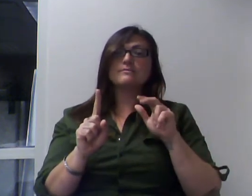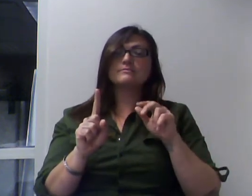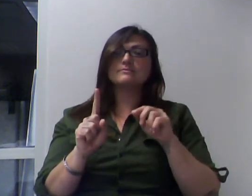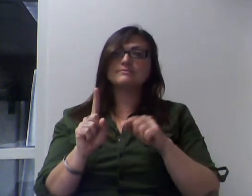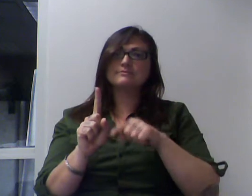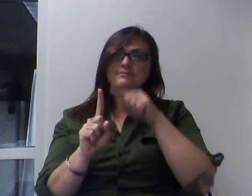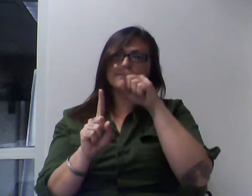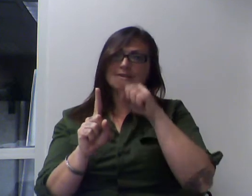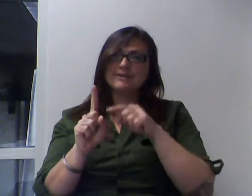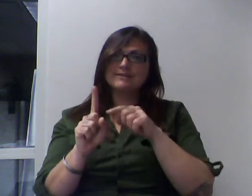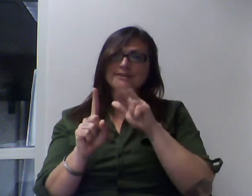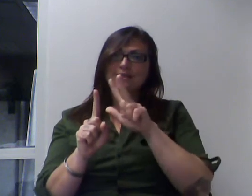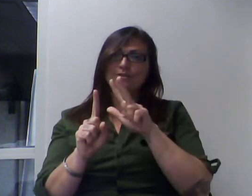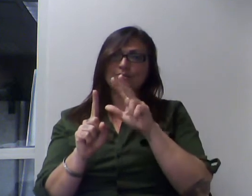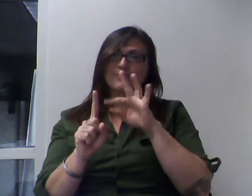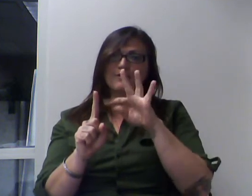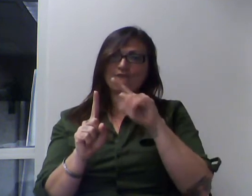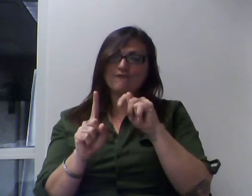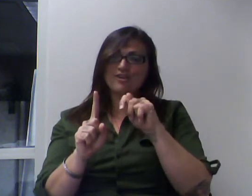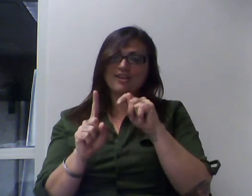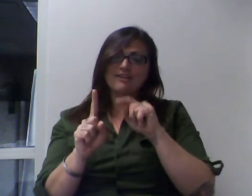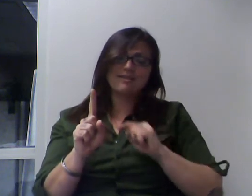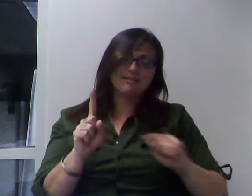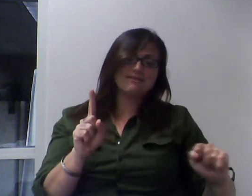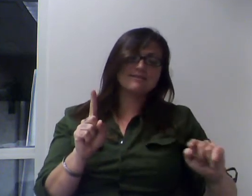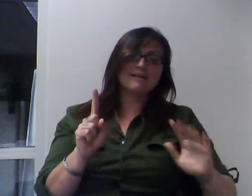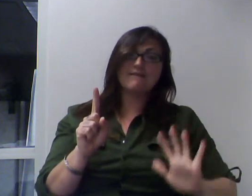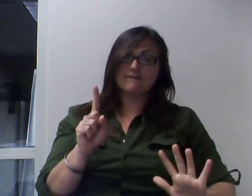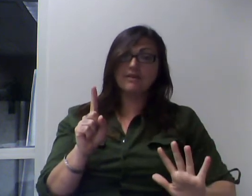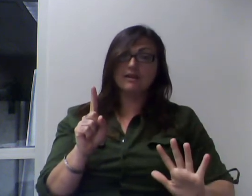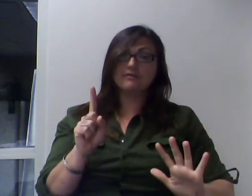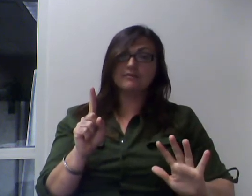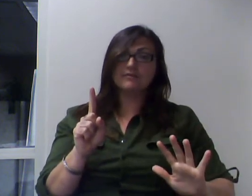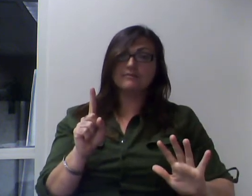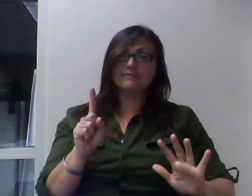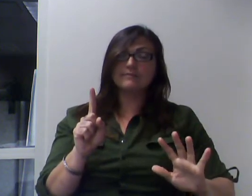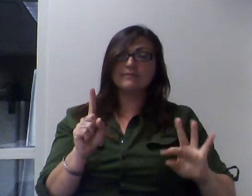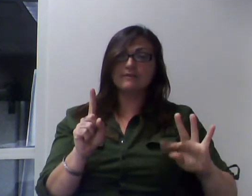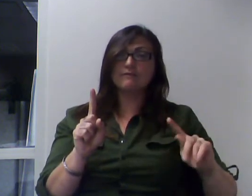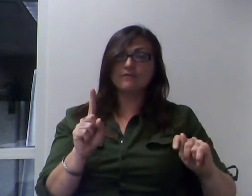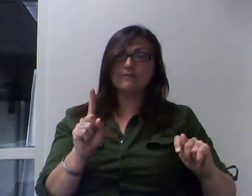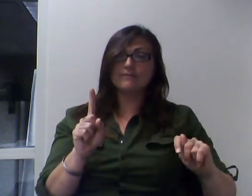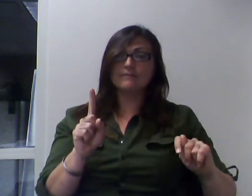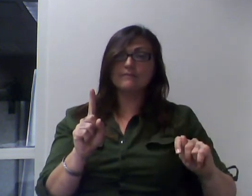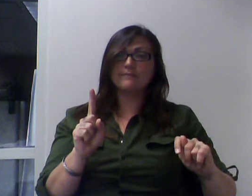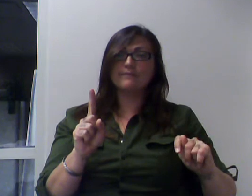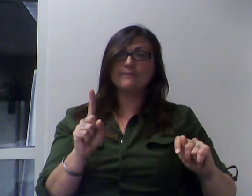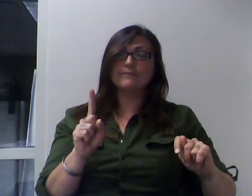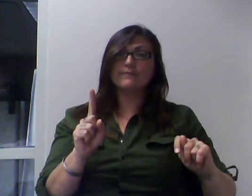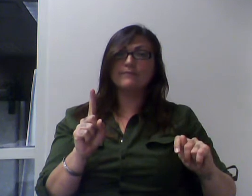on that side. And let's suppose that we want to find the perimeter.